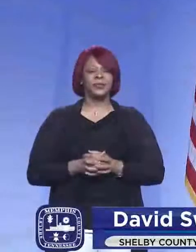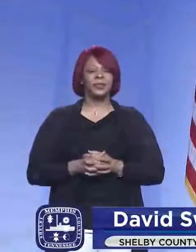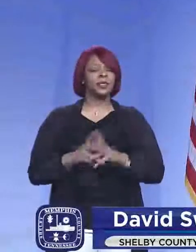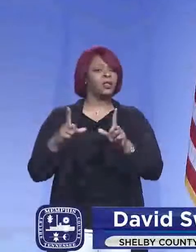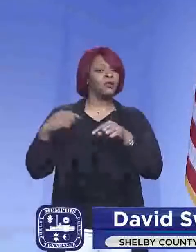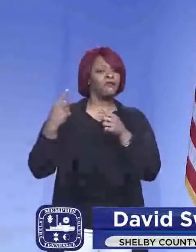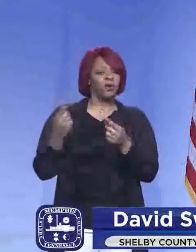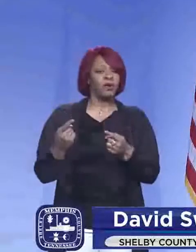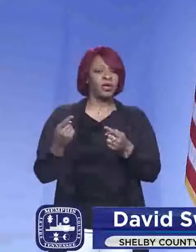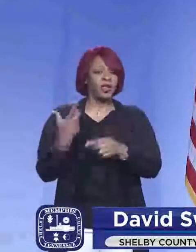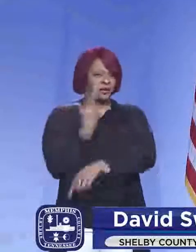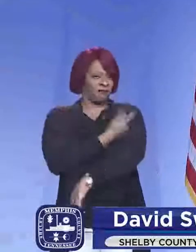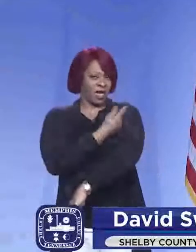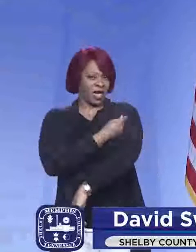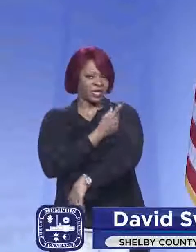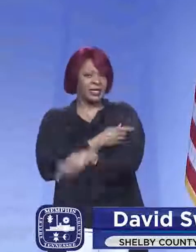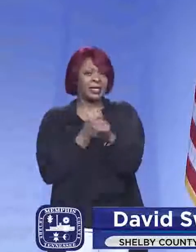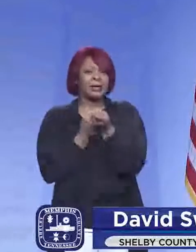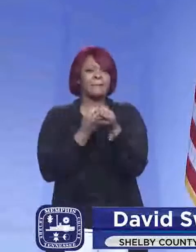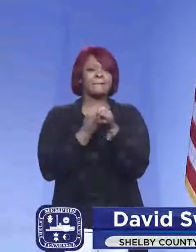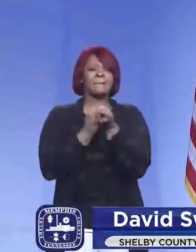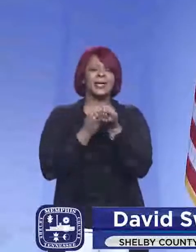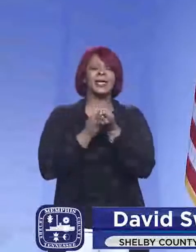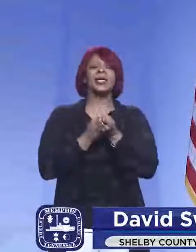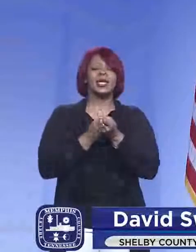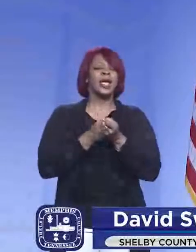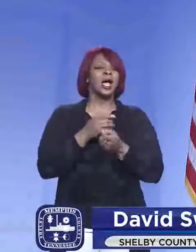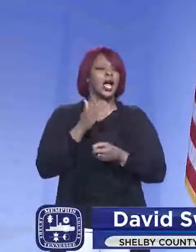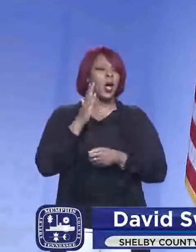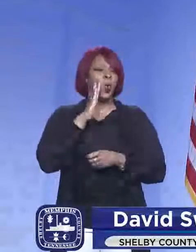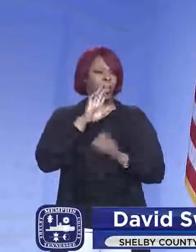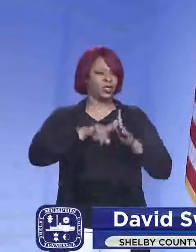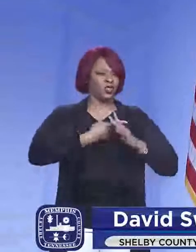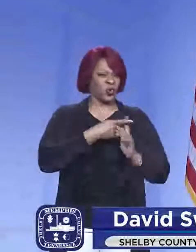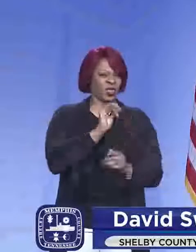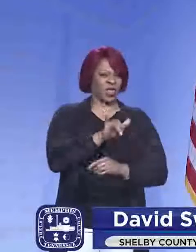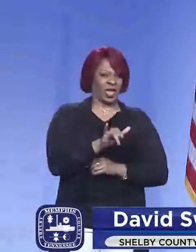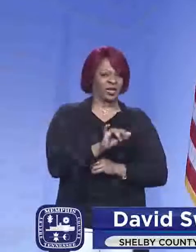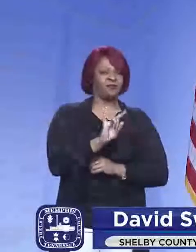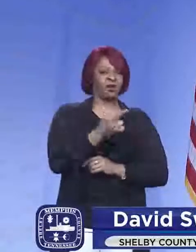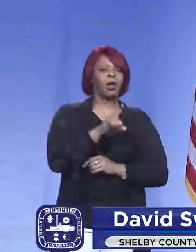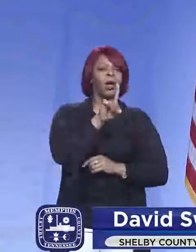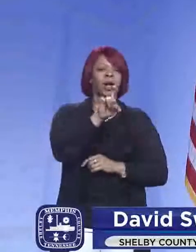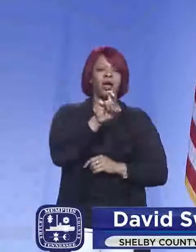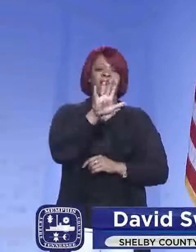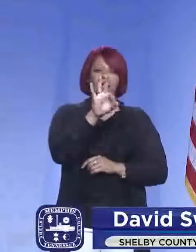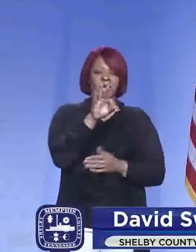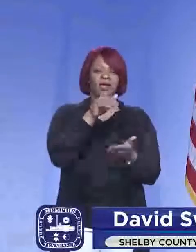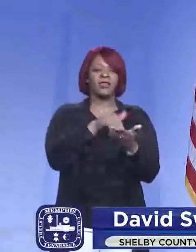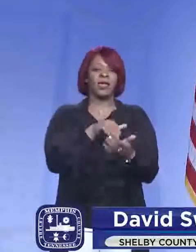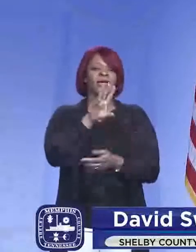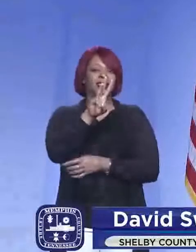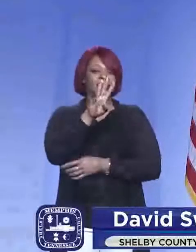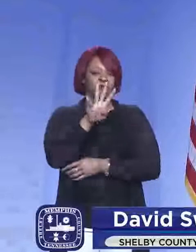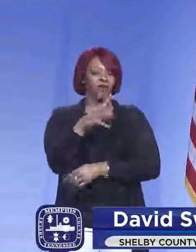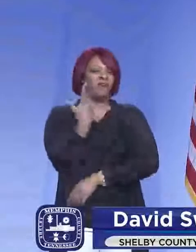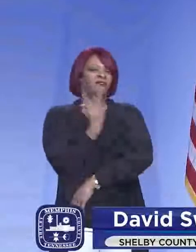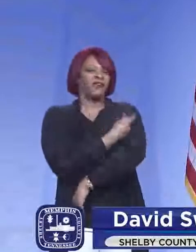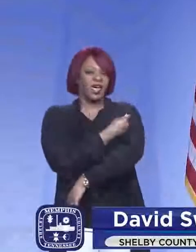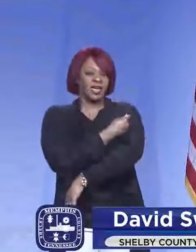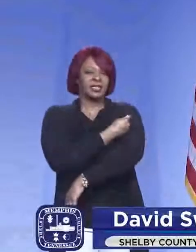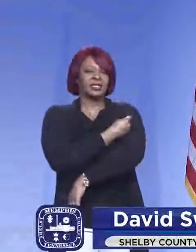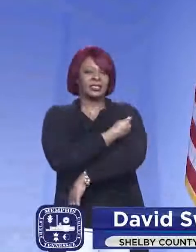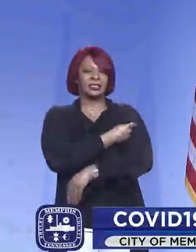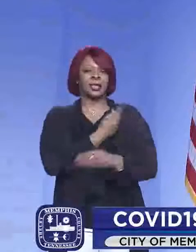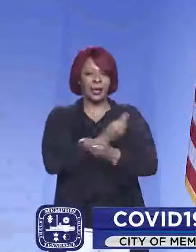far as the vaccine campaign, I'll pick up there first, we've had 159,064 vaccine doses